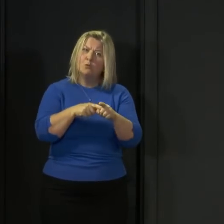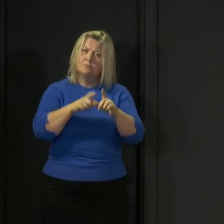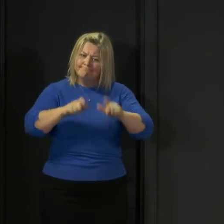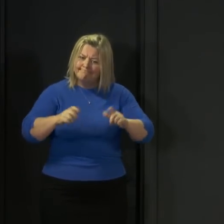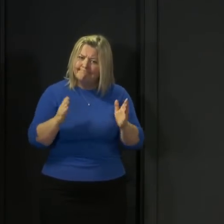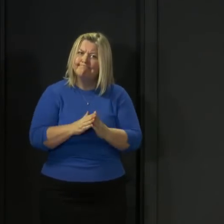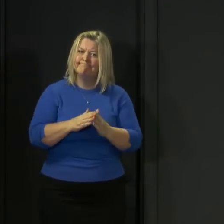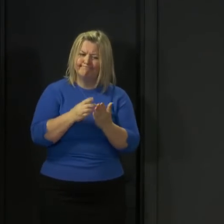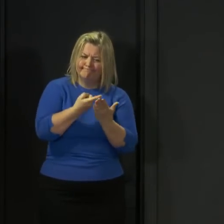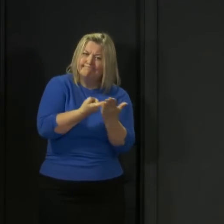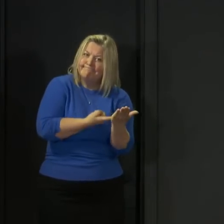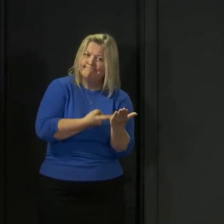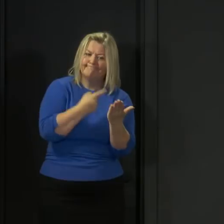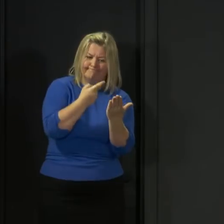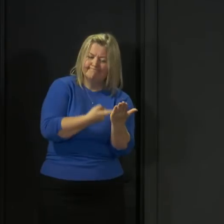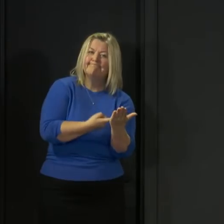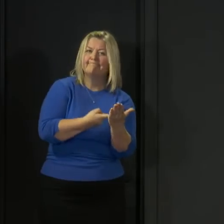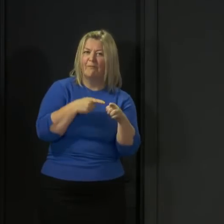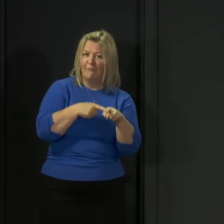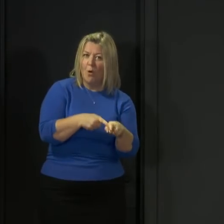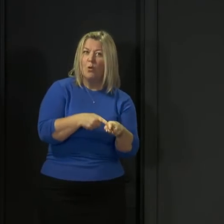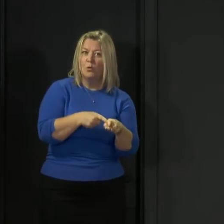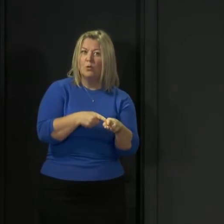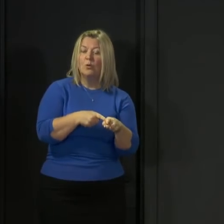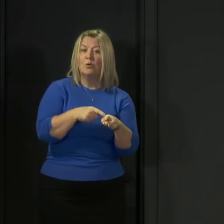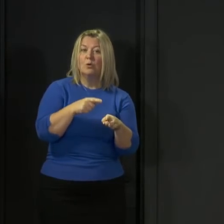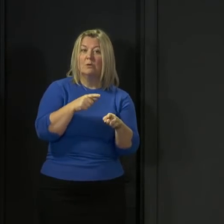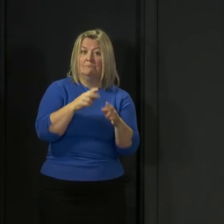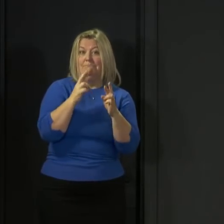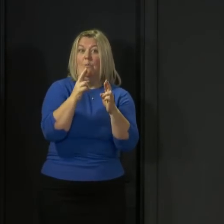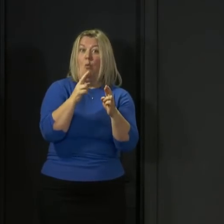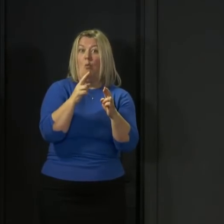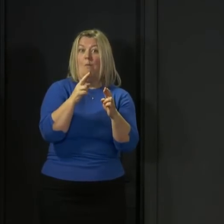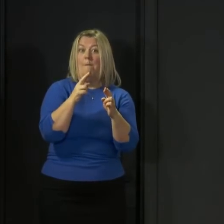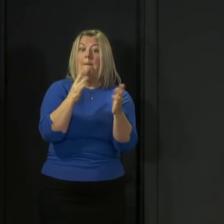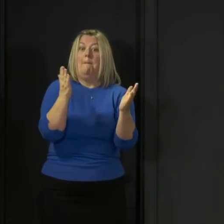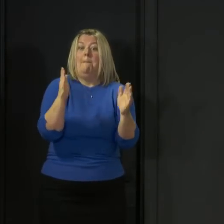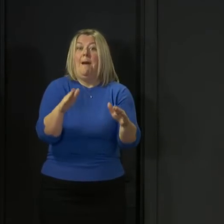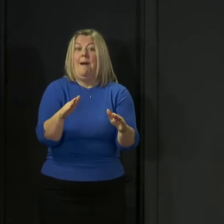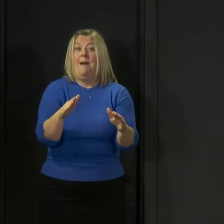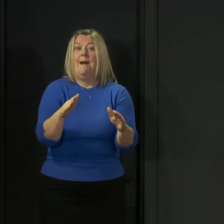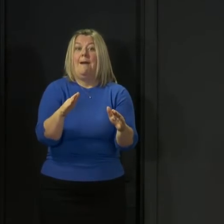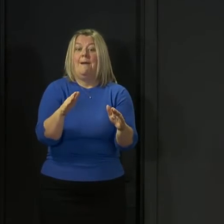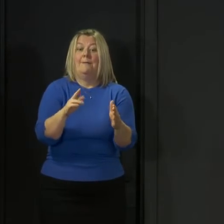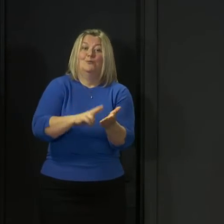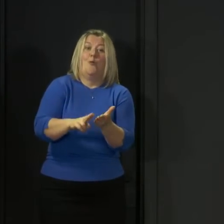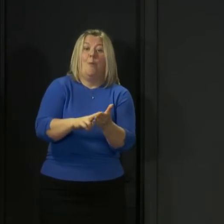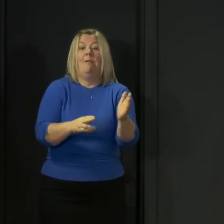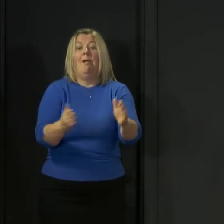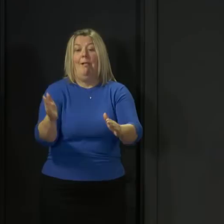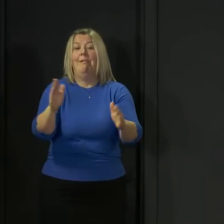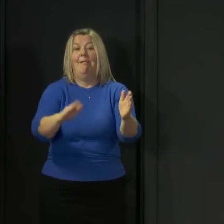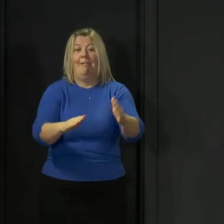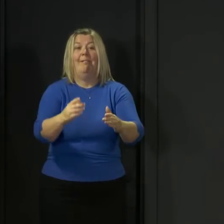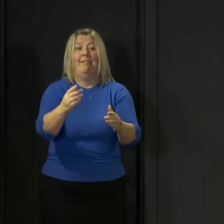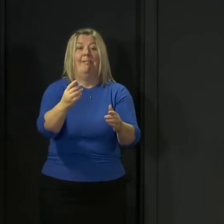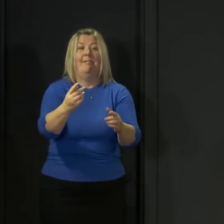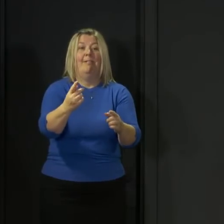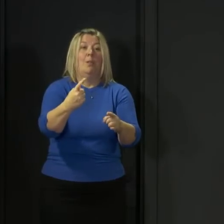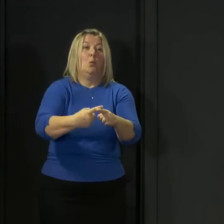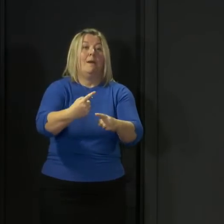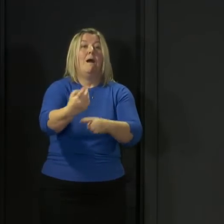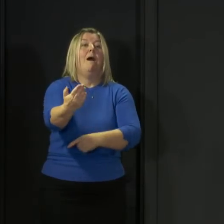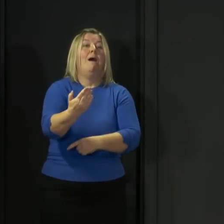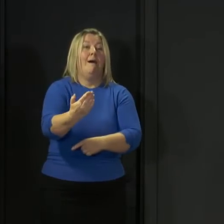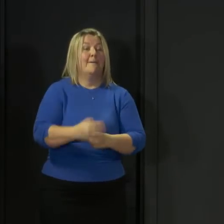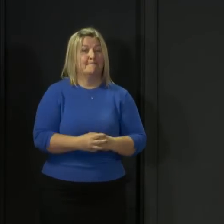now because every day we do that now brings forward the time when we can start that easing that I spoke about earlier on and will speak about